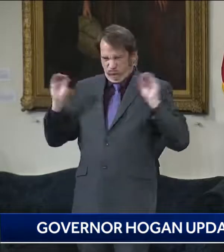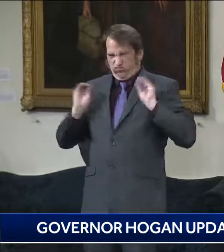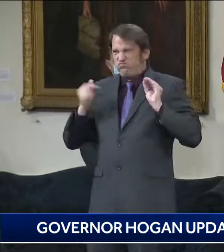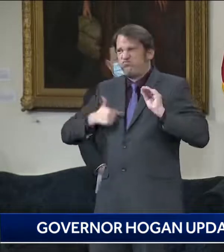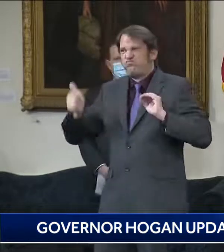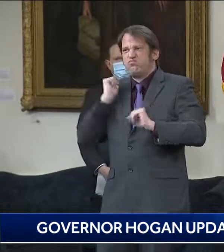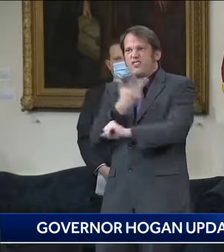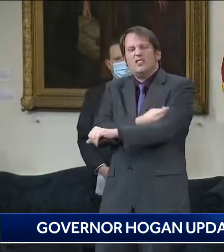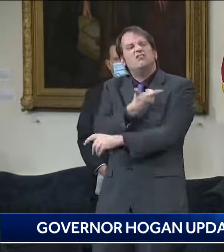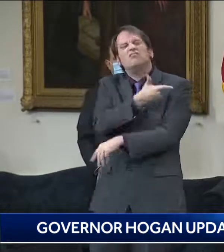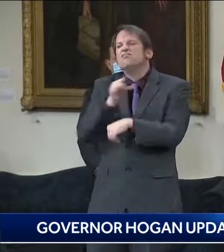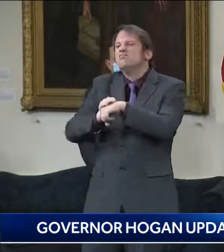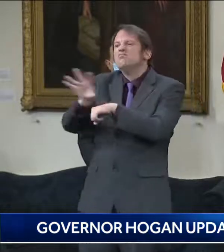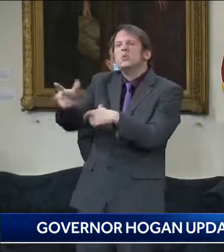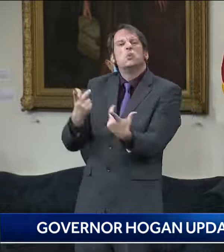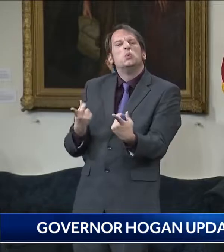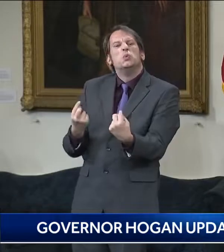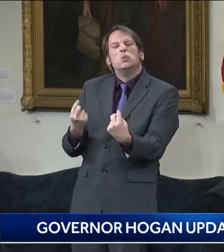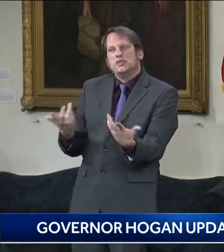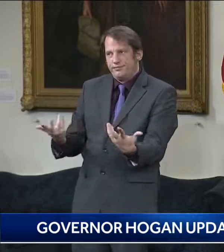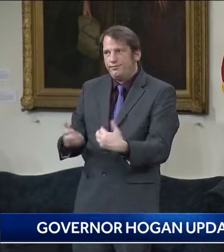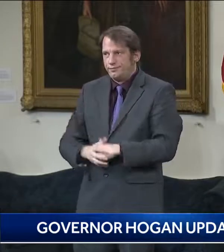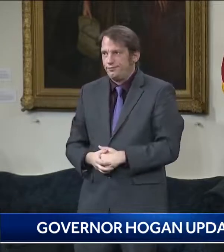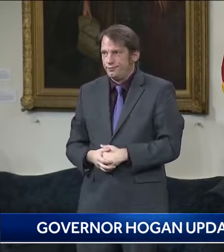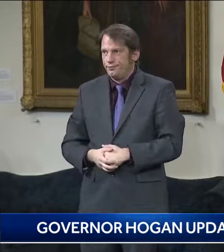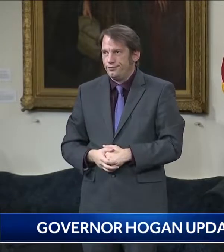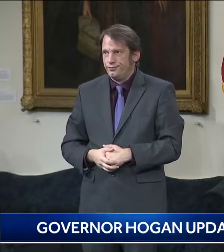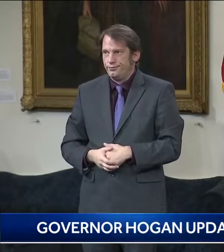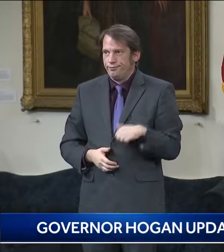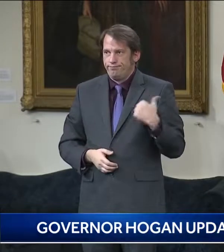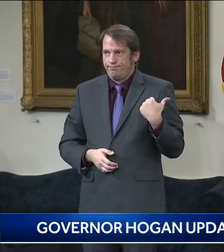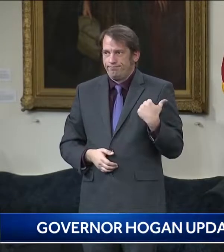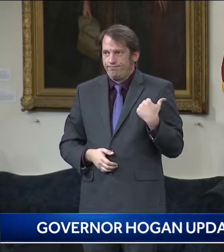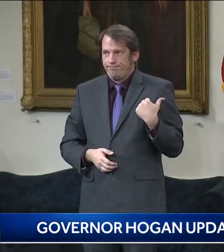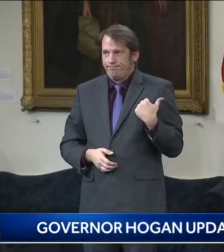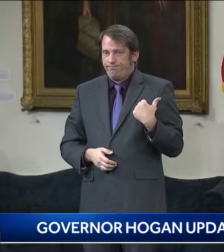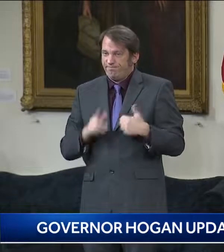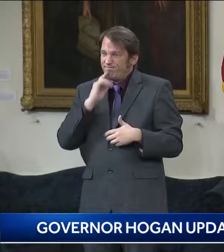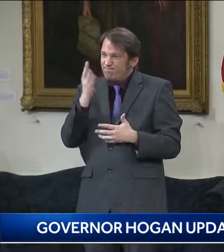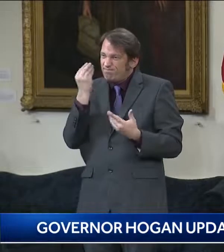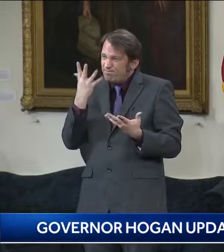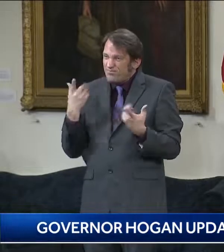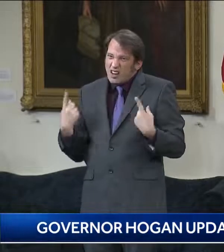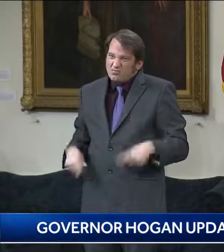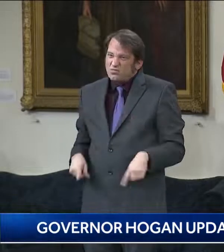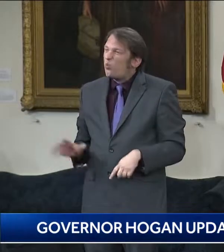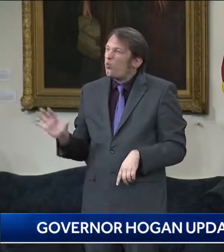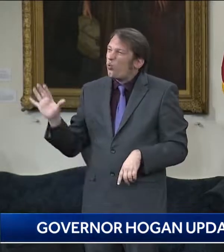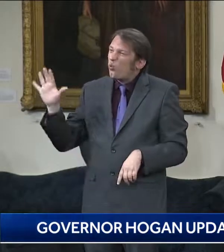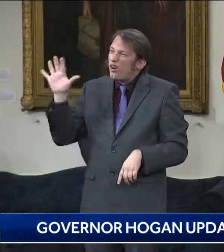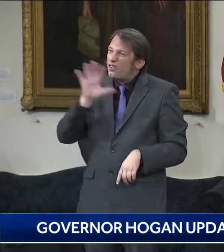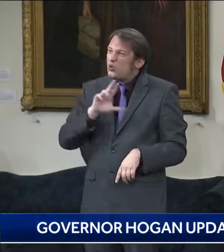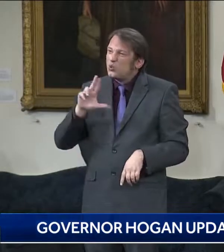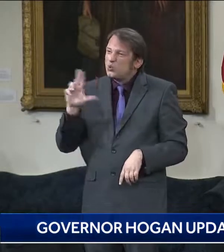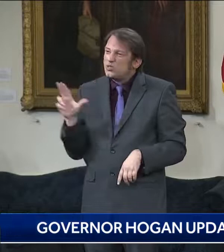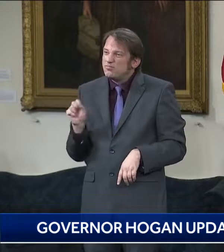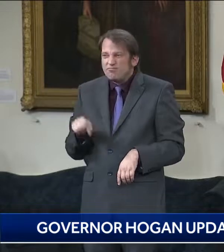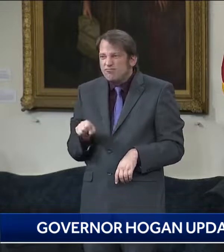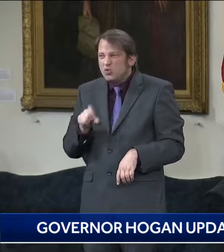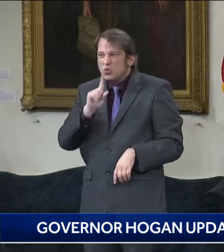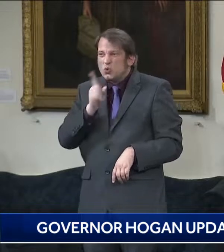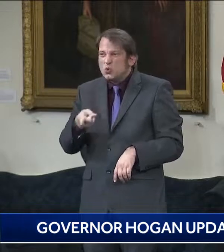issue that we're having, um, across the country and, uh, we're, we're, that's why we have a $2 million, uh,